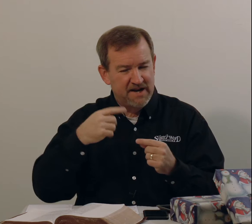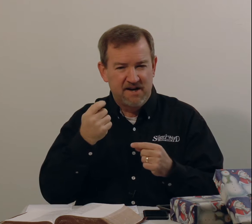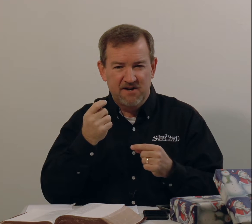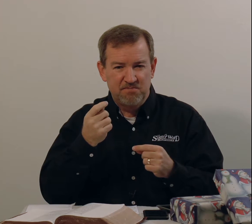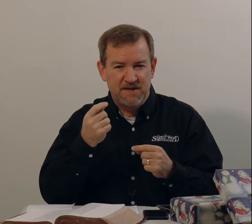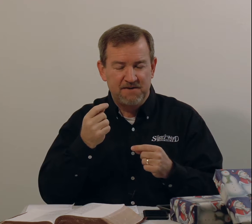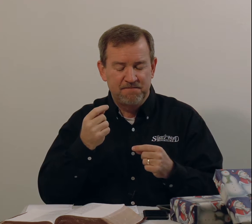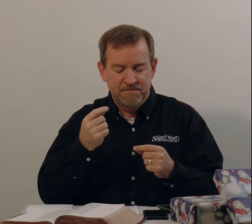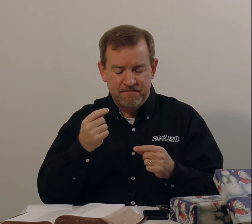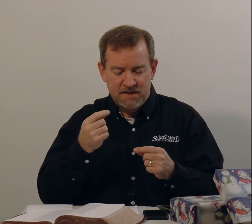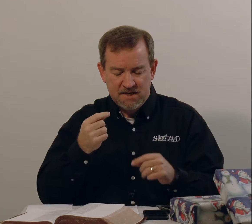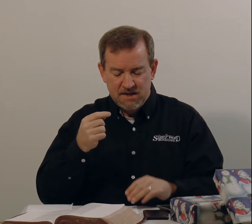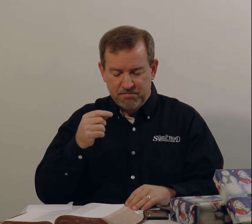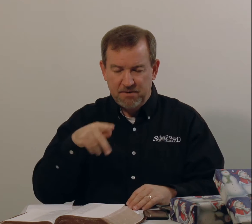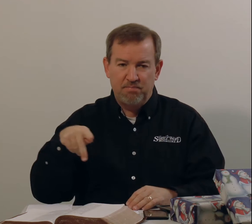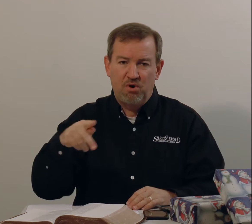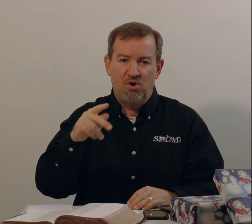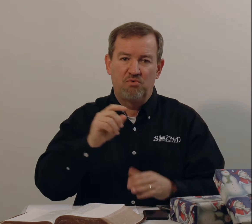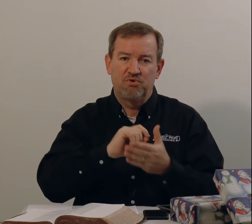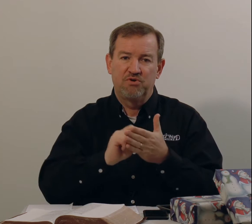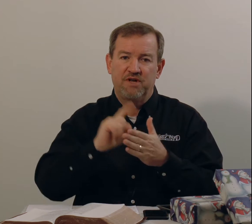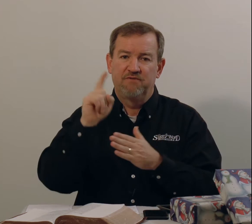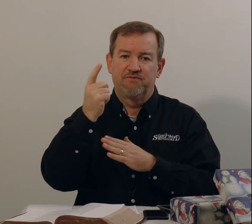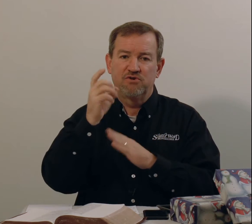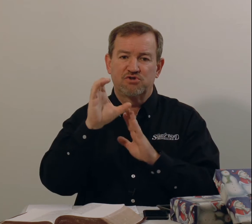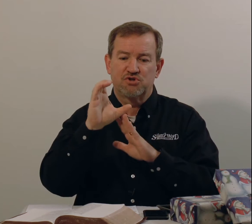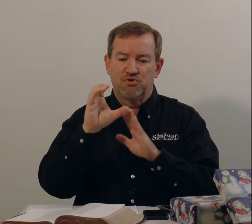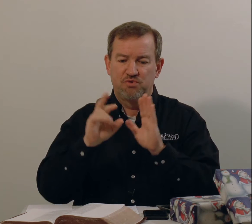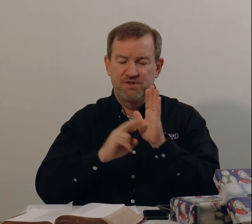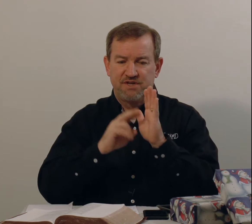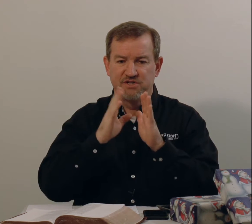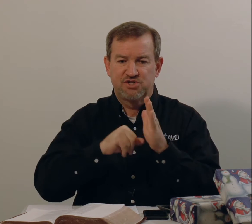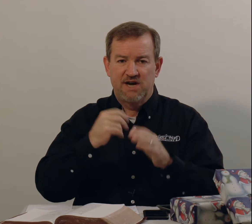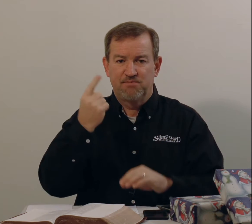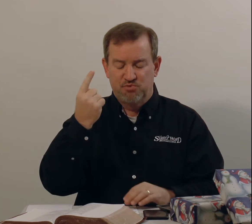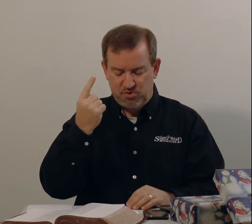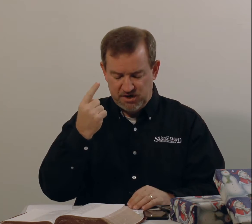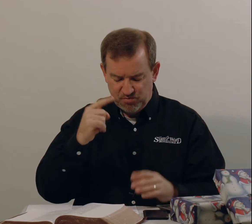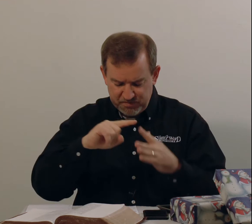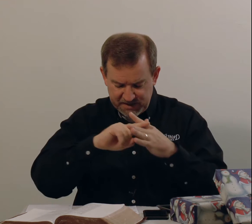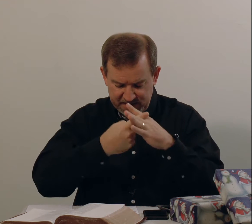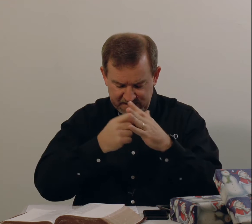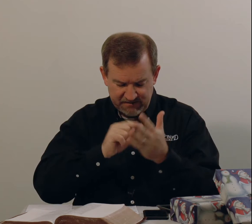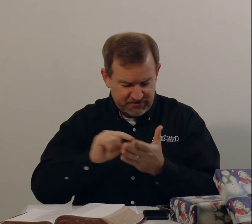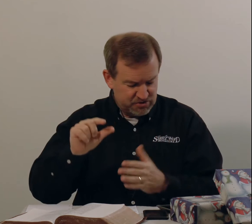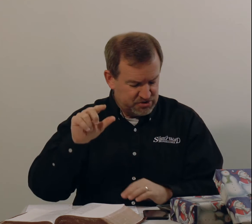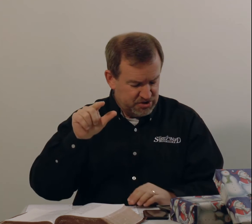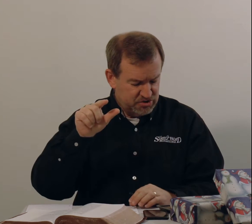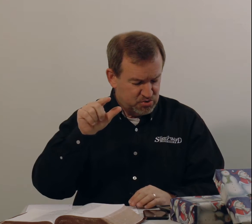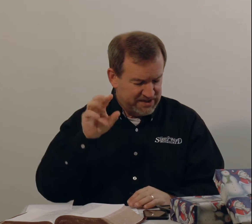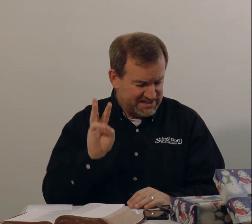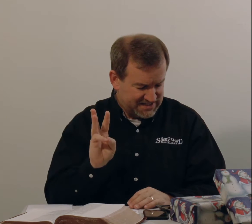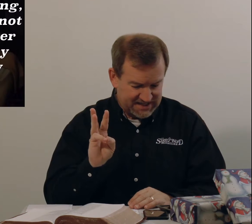it a little bit. But Paul wrote in 1st Corinthians chapter one, we'll begin in verse 26.